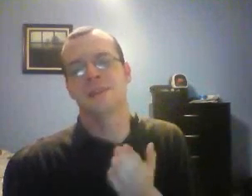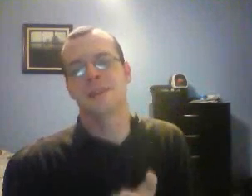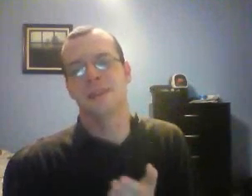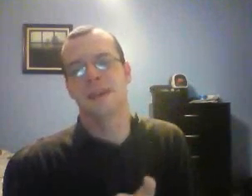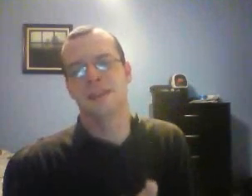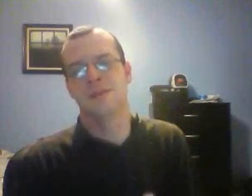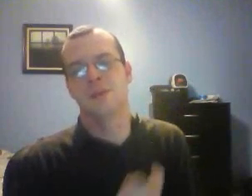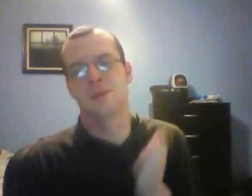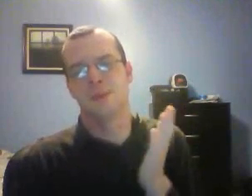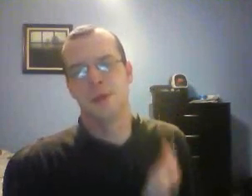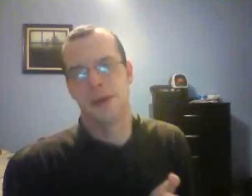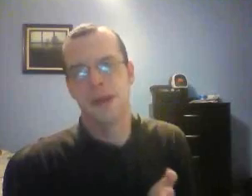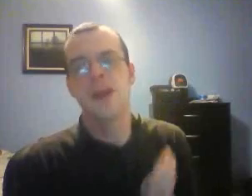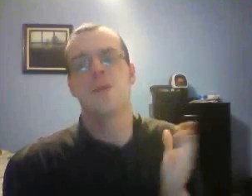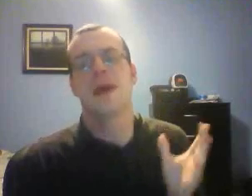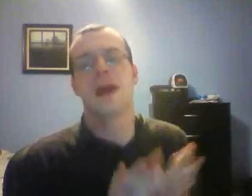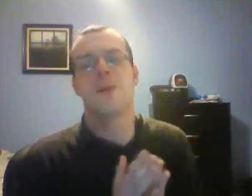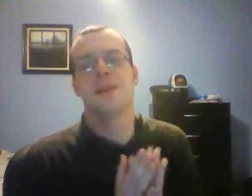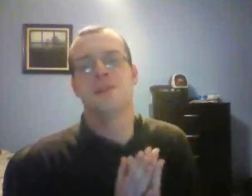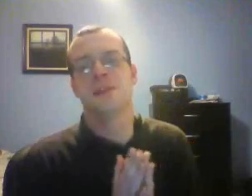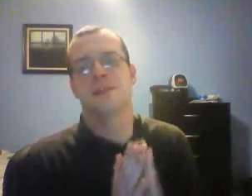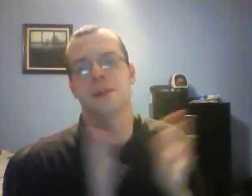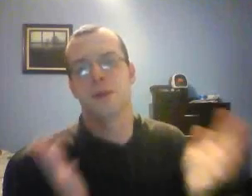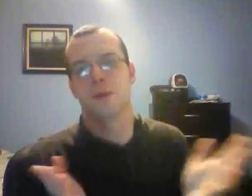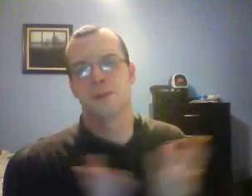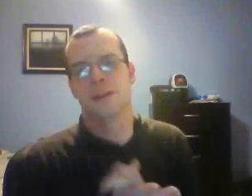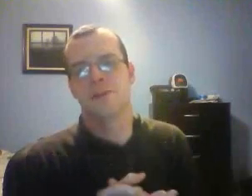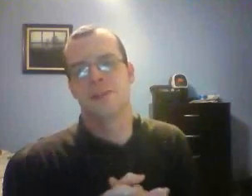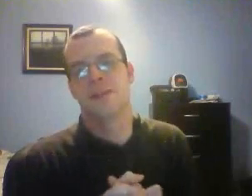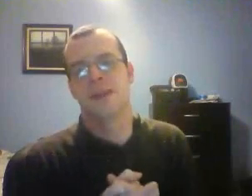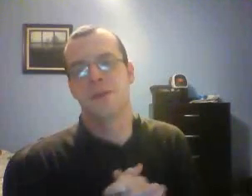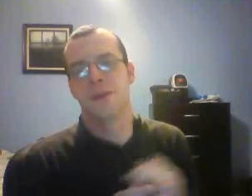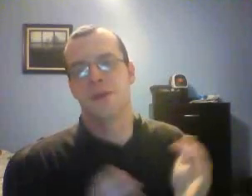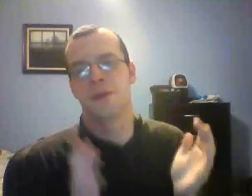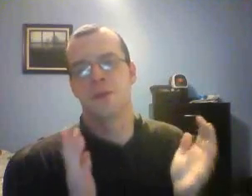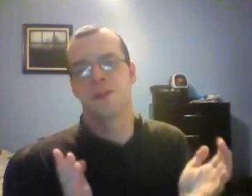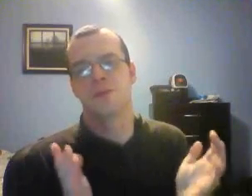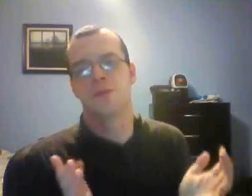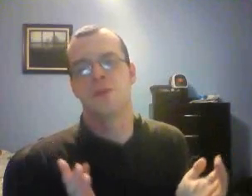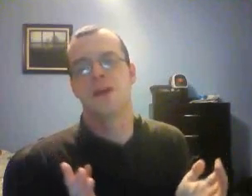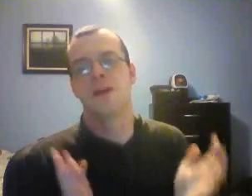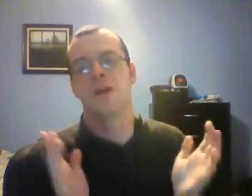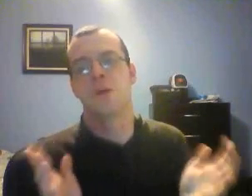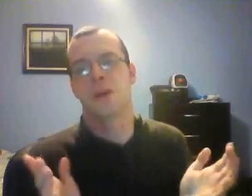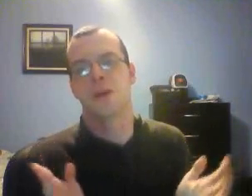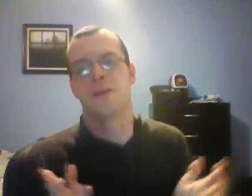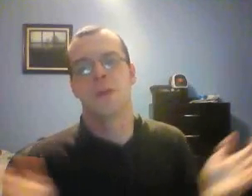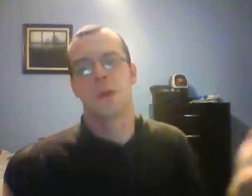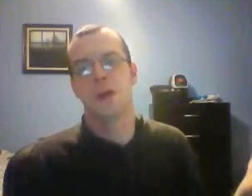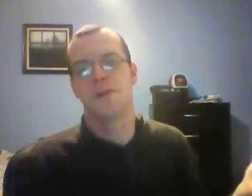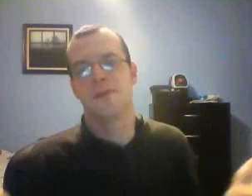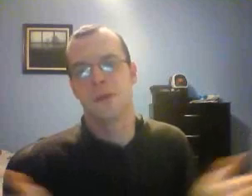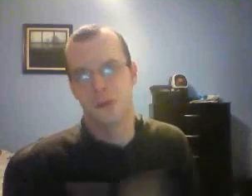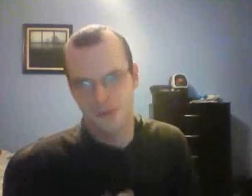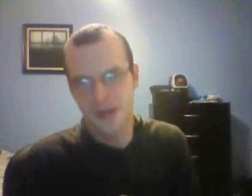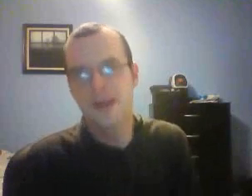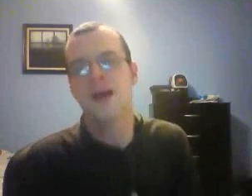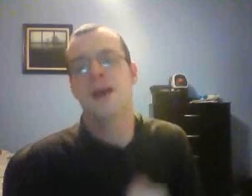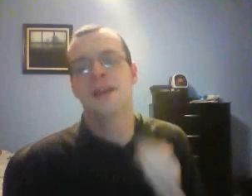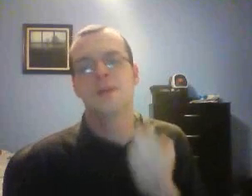-1997, which was won by Ahmed Johnson, Hunter Ernst Helmsley, The Undertaker, The British Bulldog, Owen Hart. They were all involved in